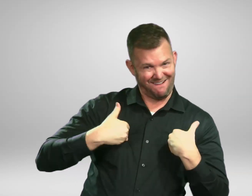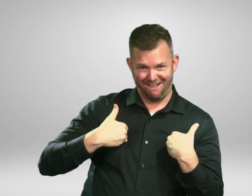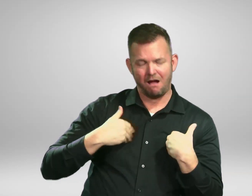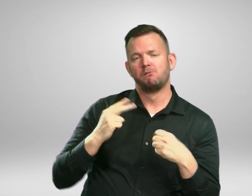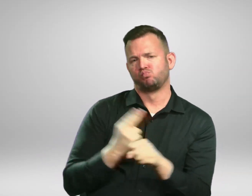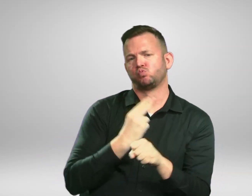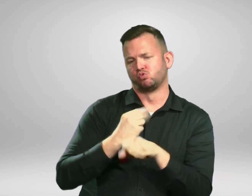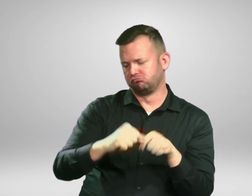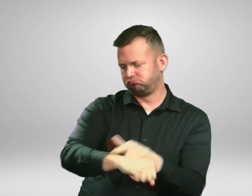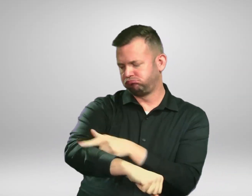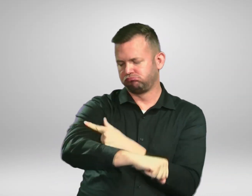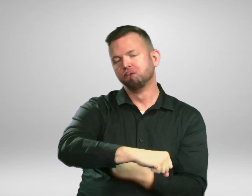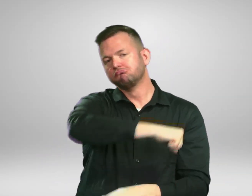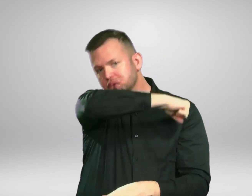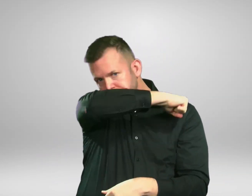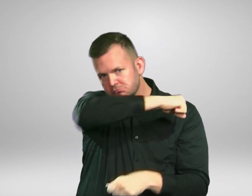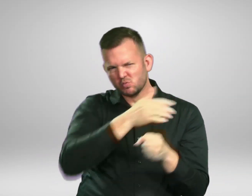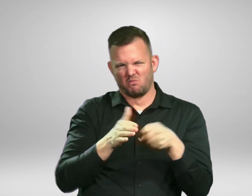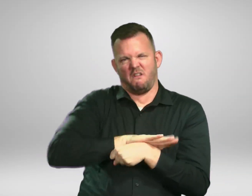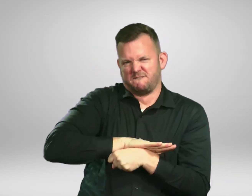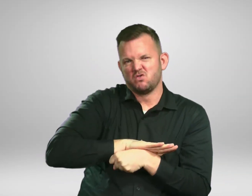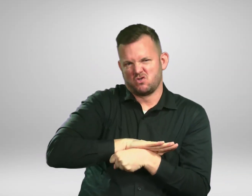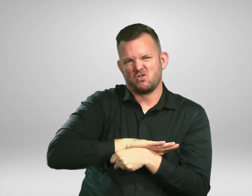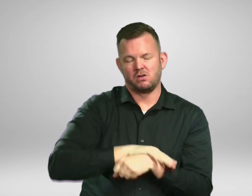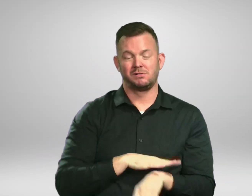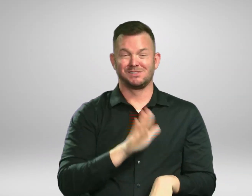Don't use your hands to cover coughs and sneezes.